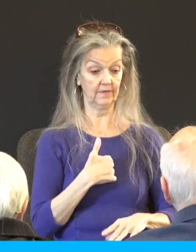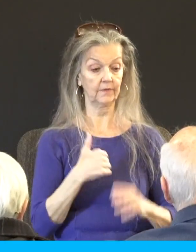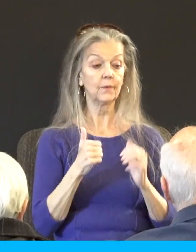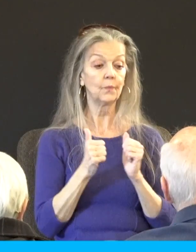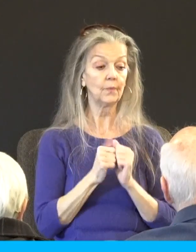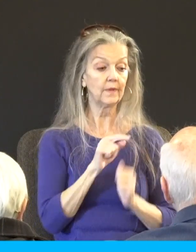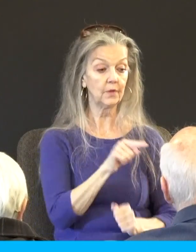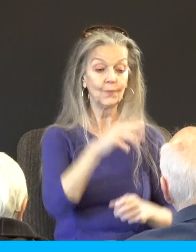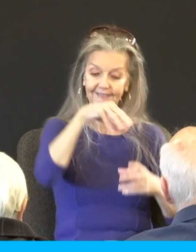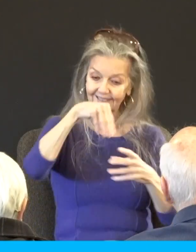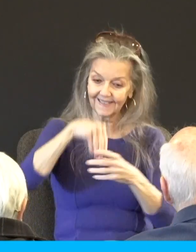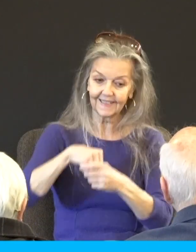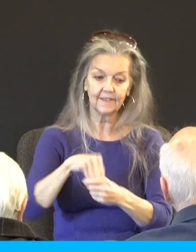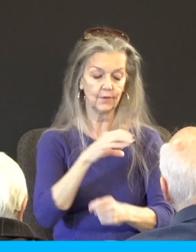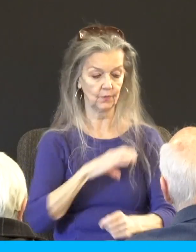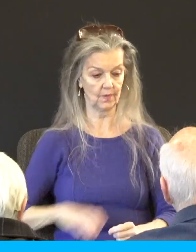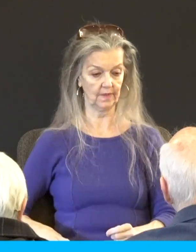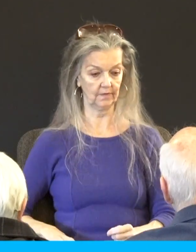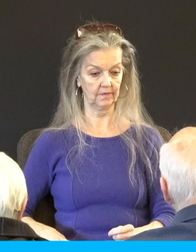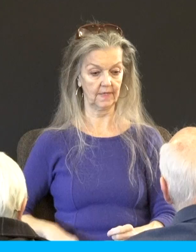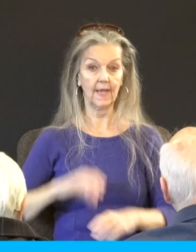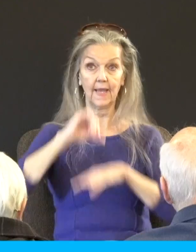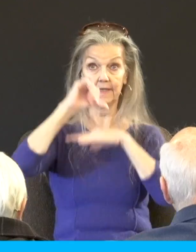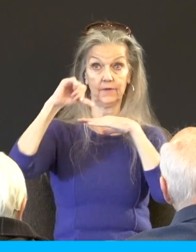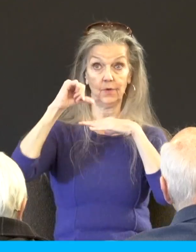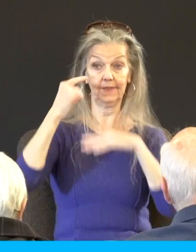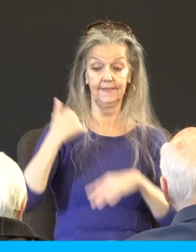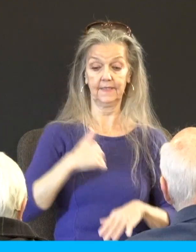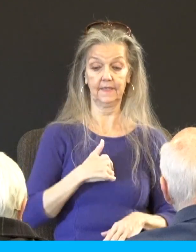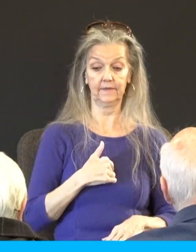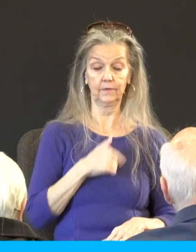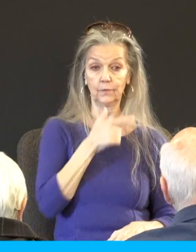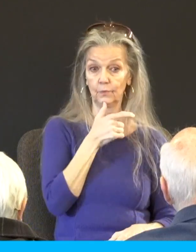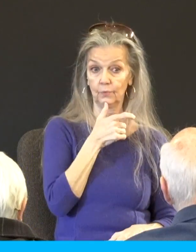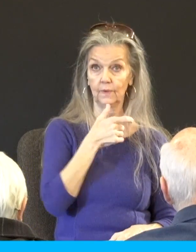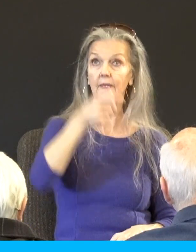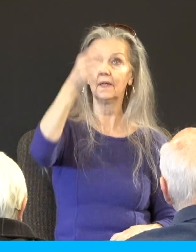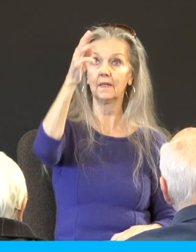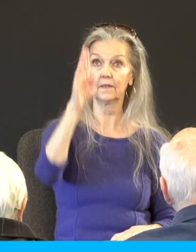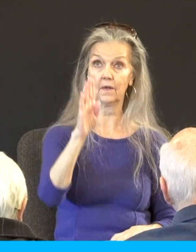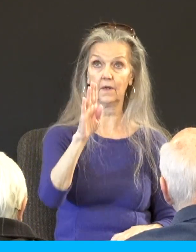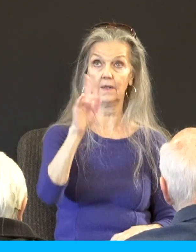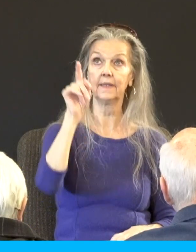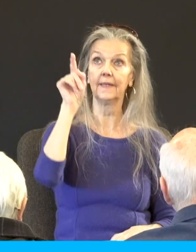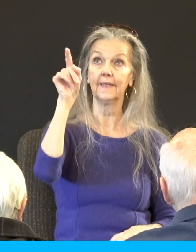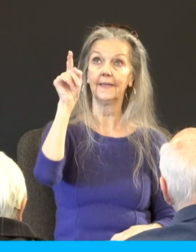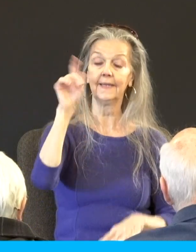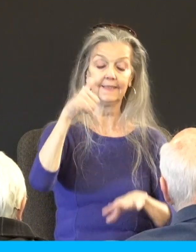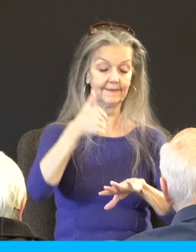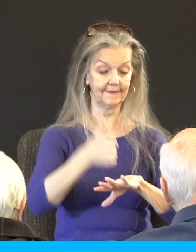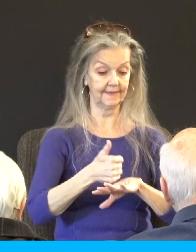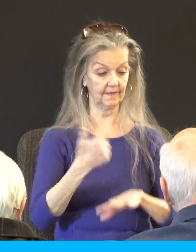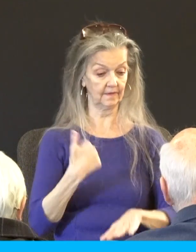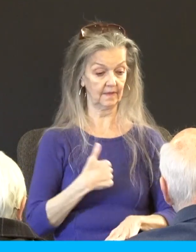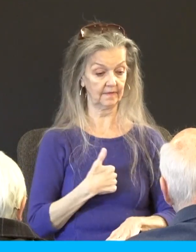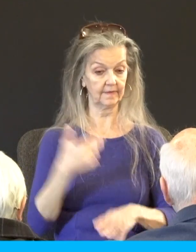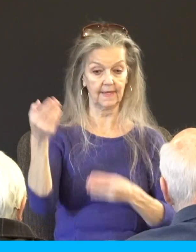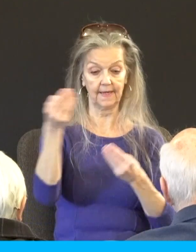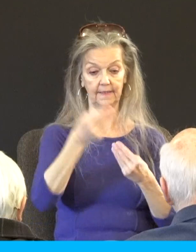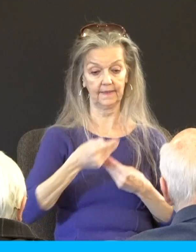and hath anointed us is God. We talked about this last week. Who has also sealed us and given us the earnest of the Holy